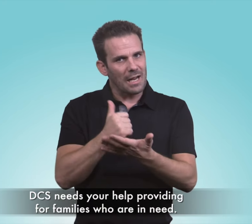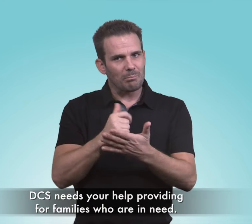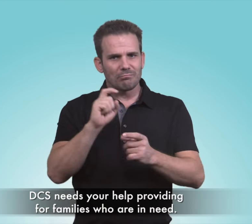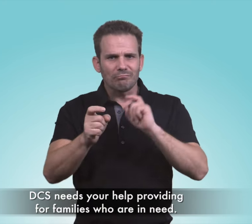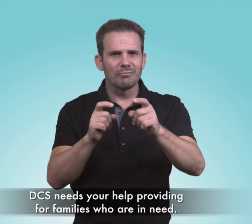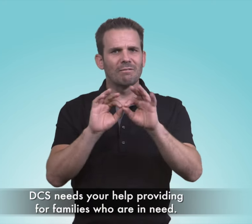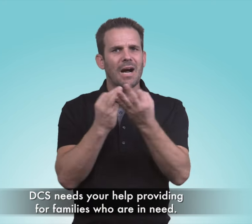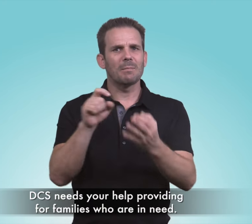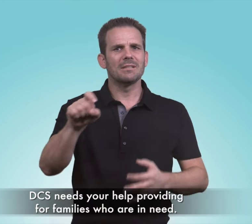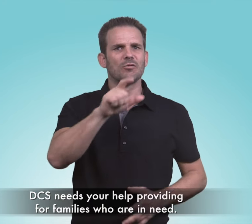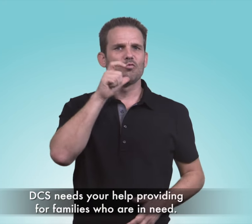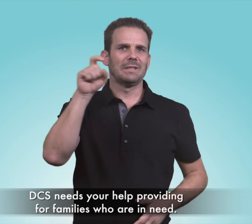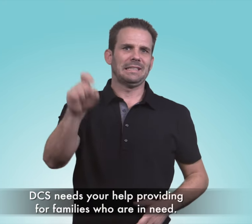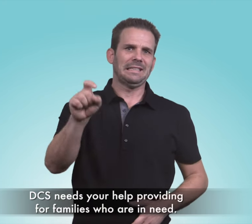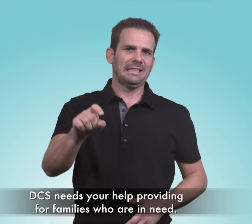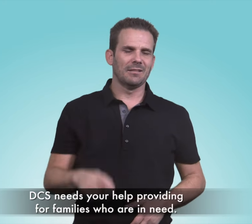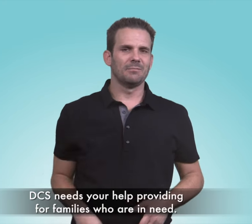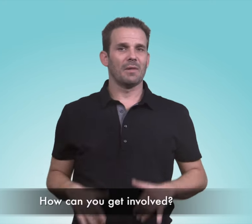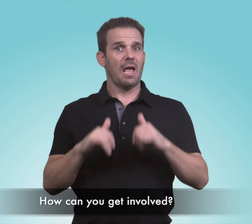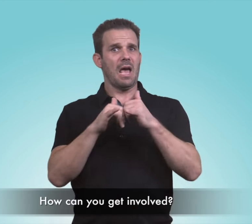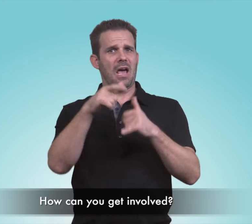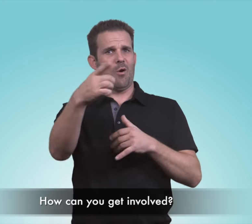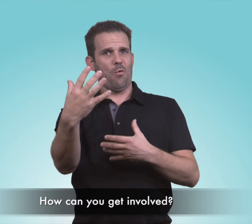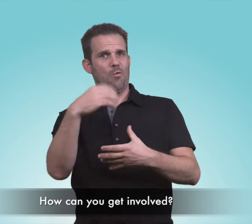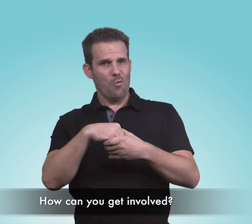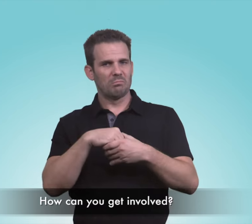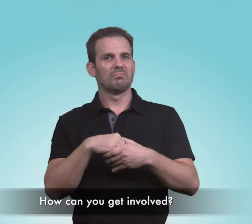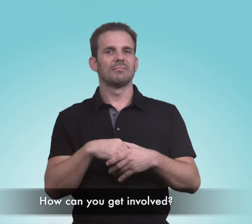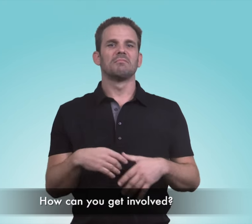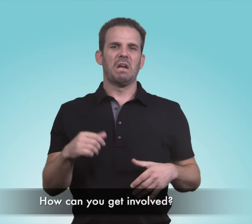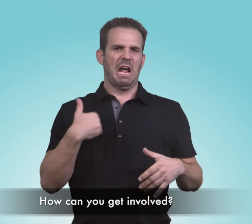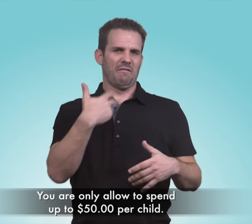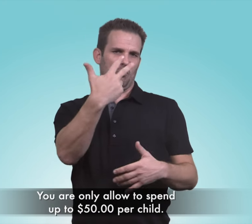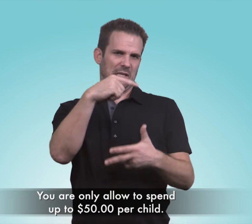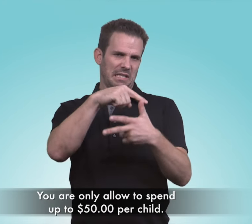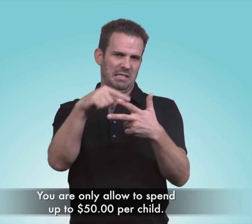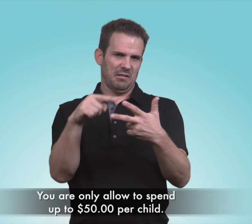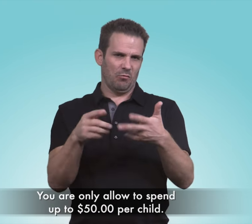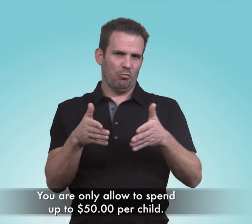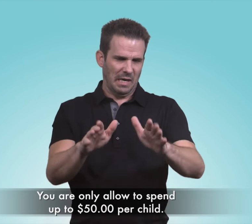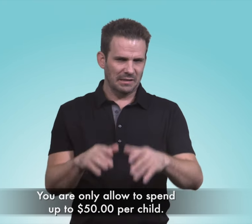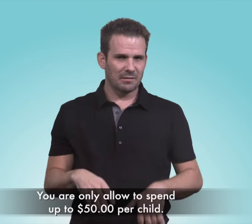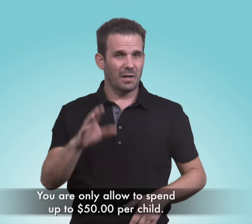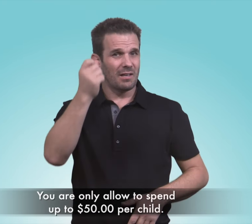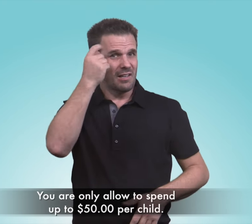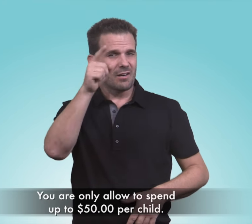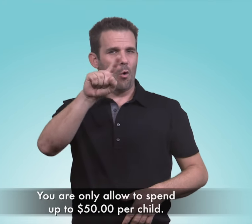needs your help providing for families who are in need. How can you get involved? You are only allowed to spend up